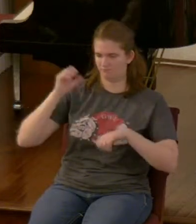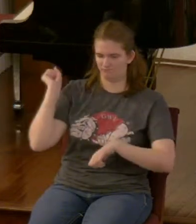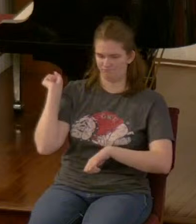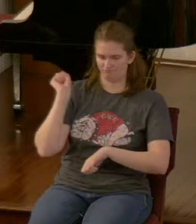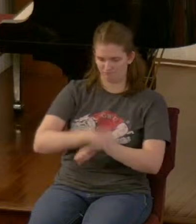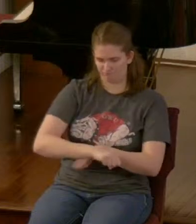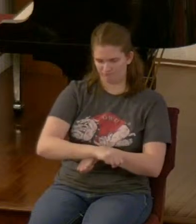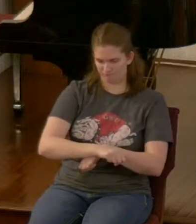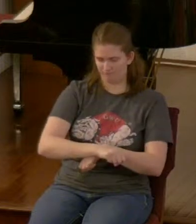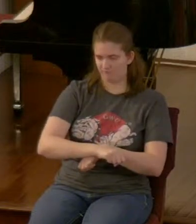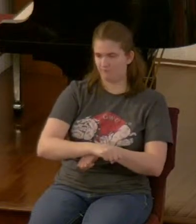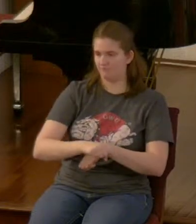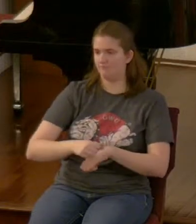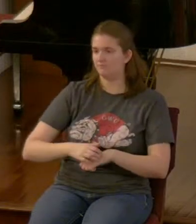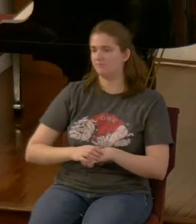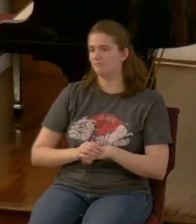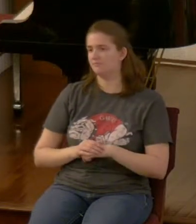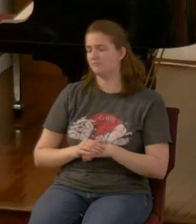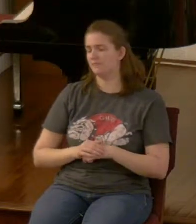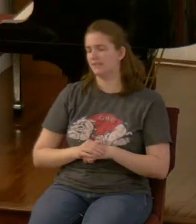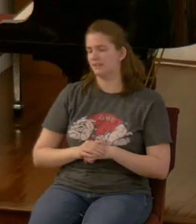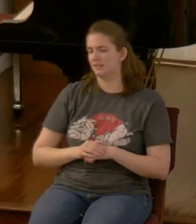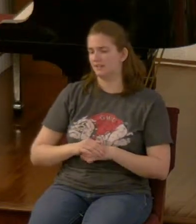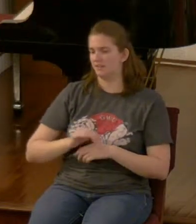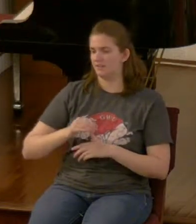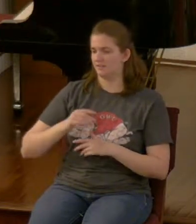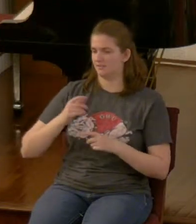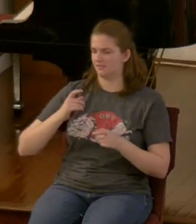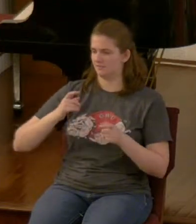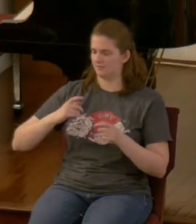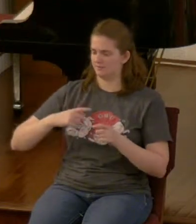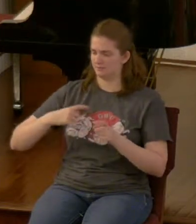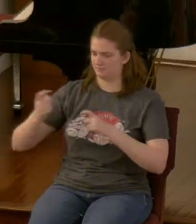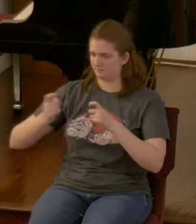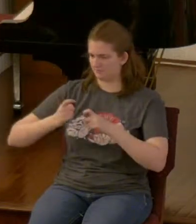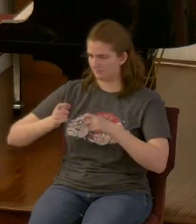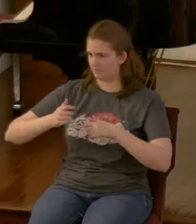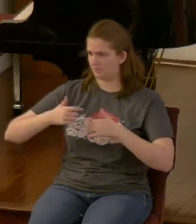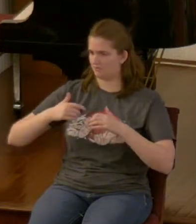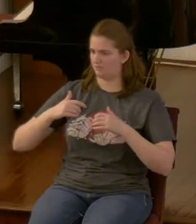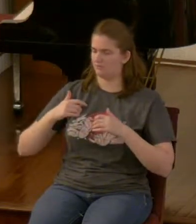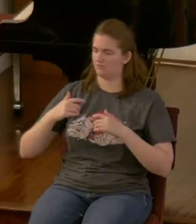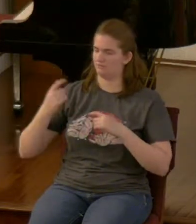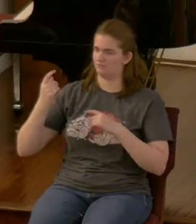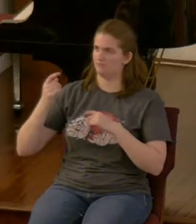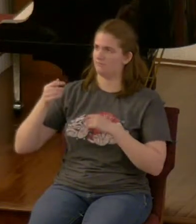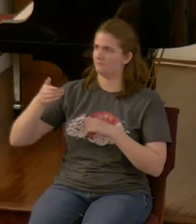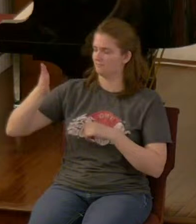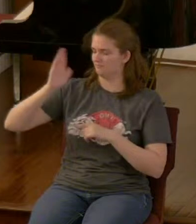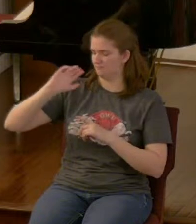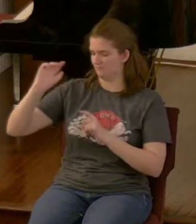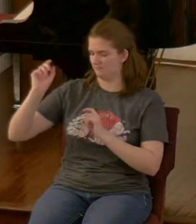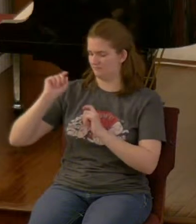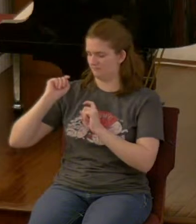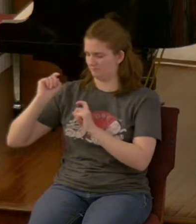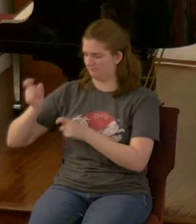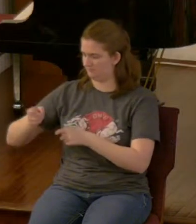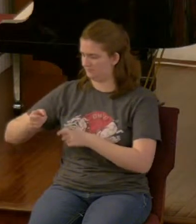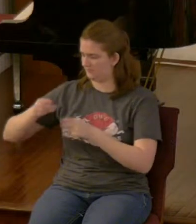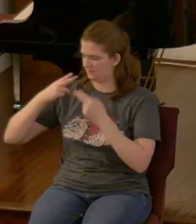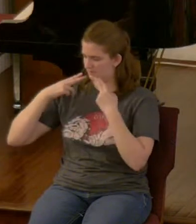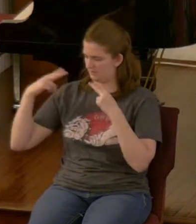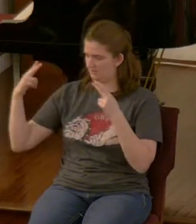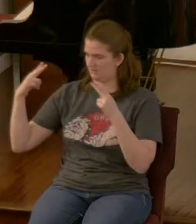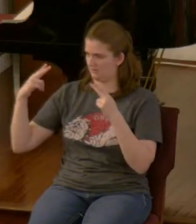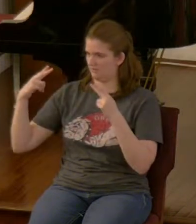the dominion and the greatness of all kingdoms under the whole heaven will be given to the people of the saints of the highest